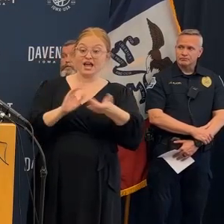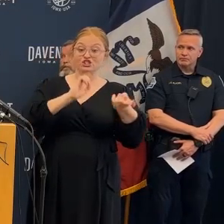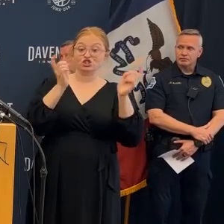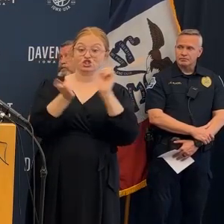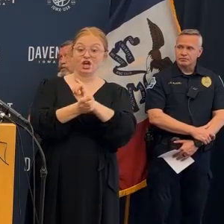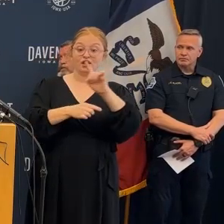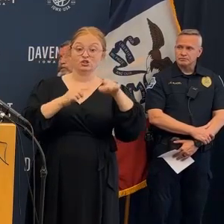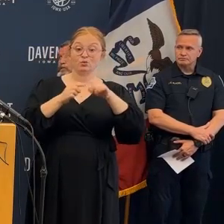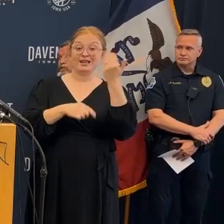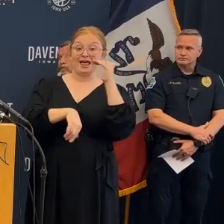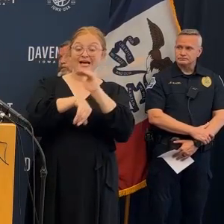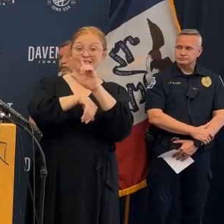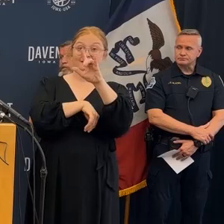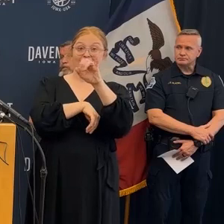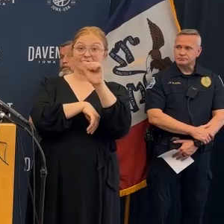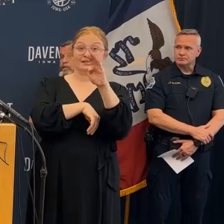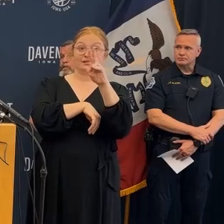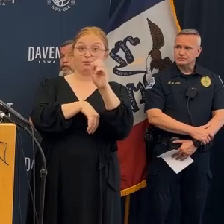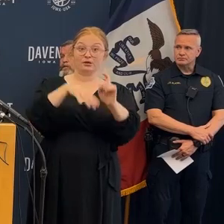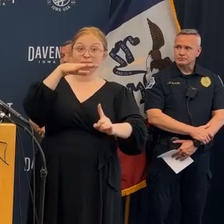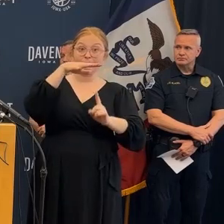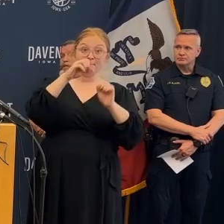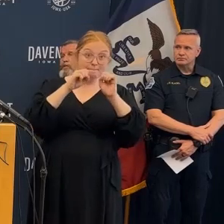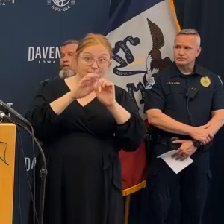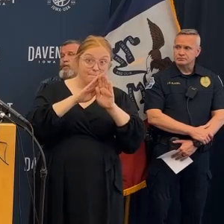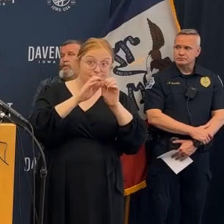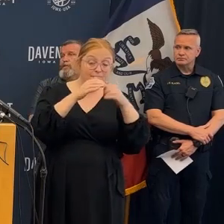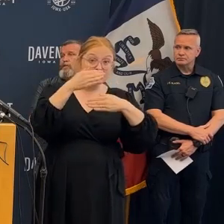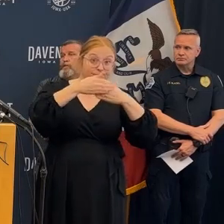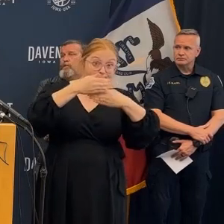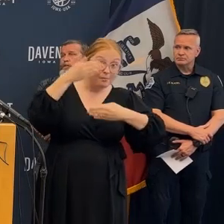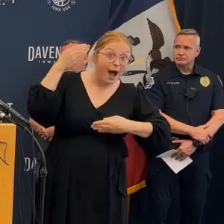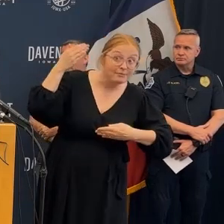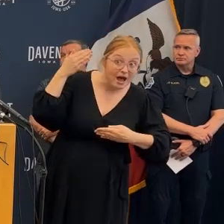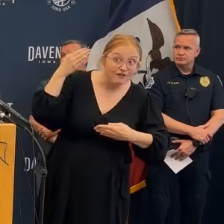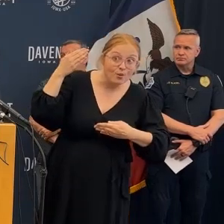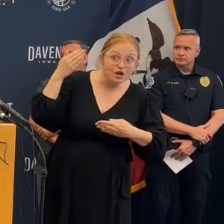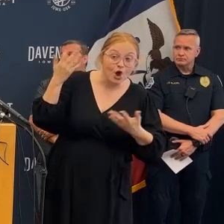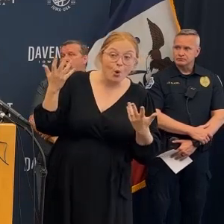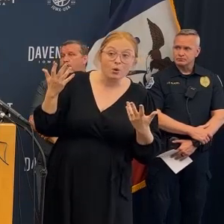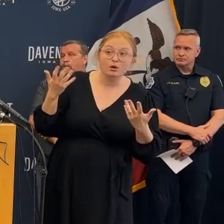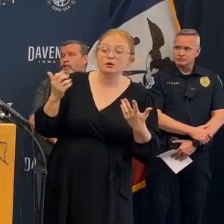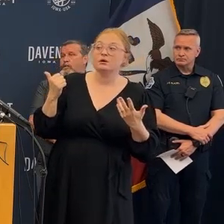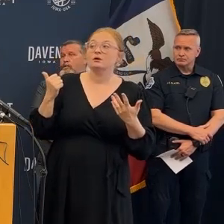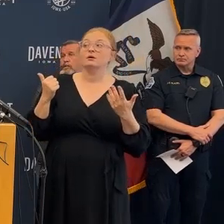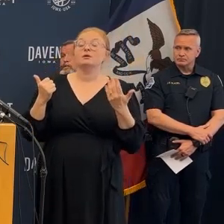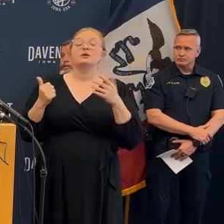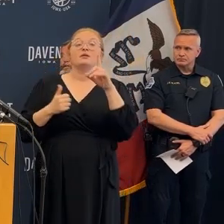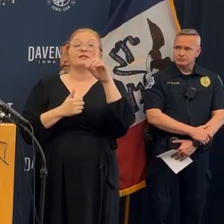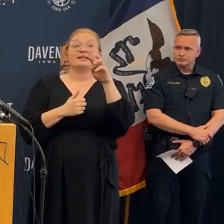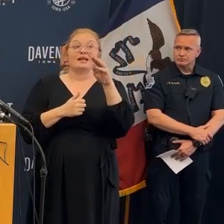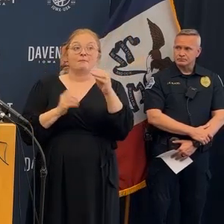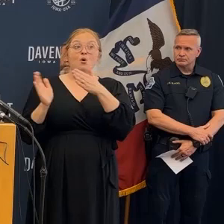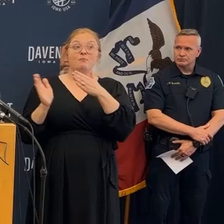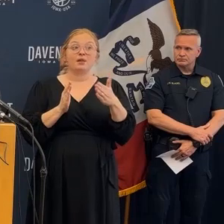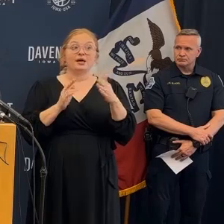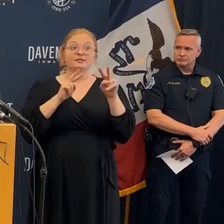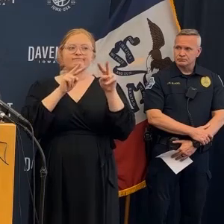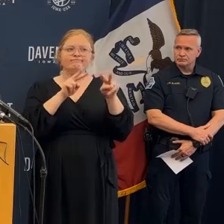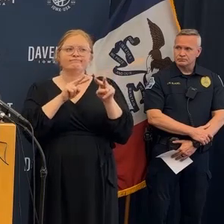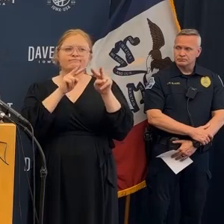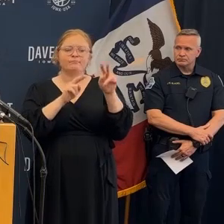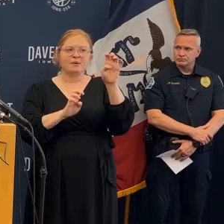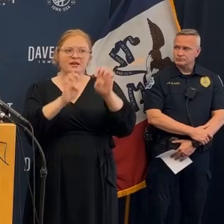much but demolition was expected to commence in the morning to a layman and respectfully we get there's a lot that goes into it that people might not know that sounds